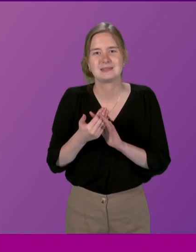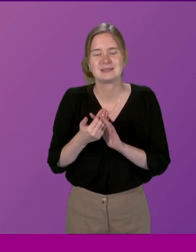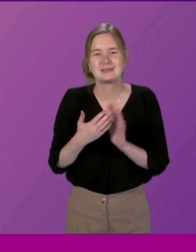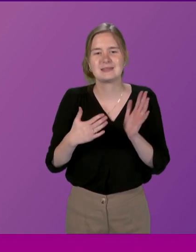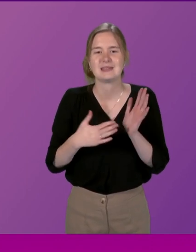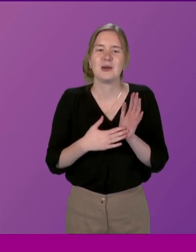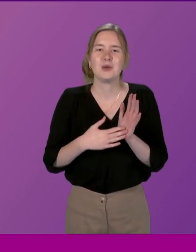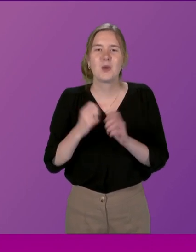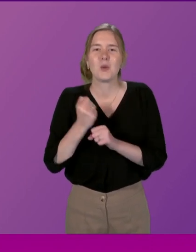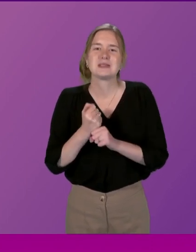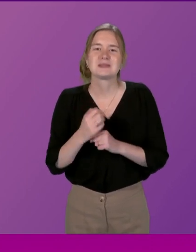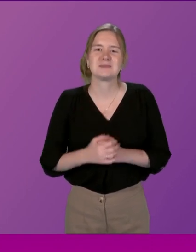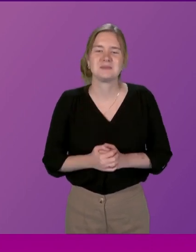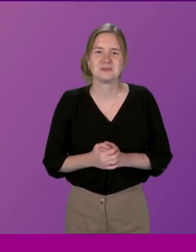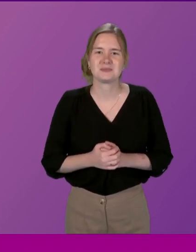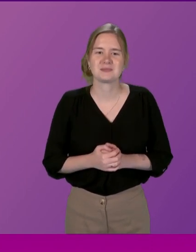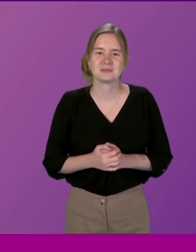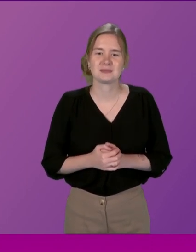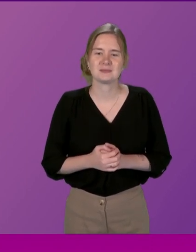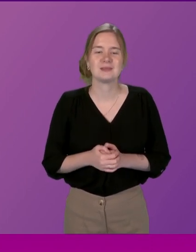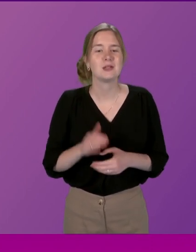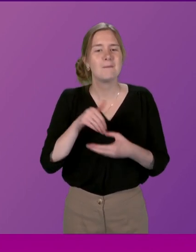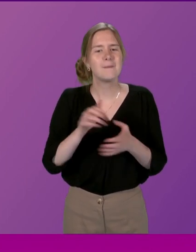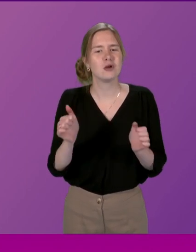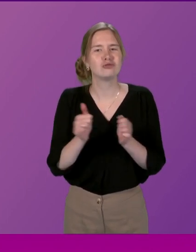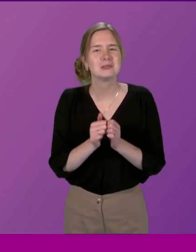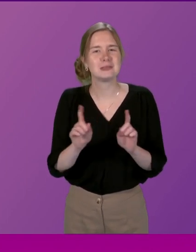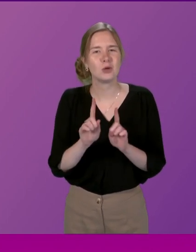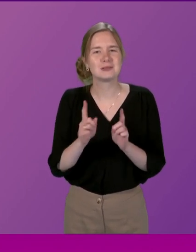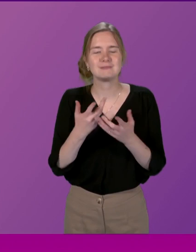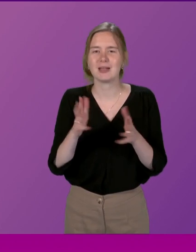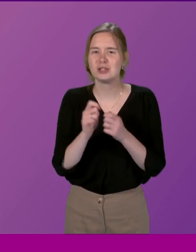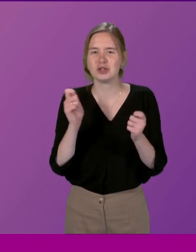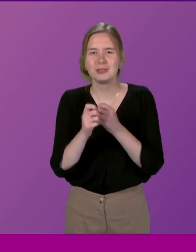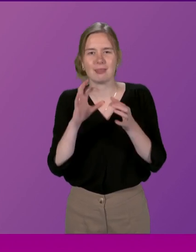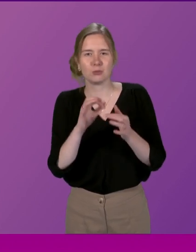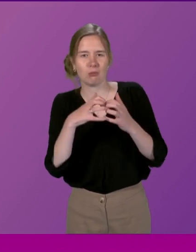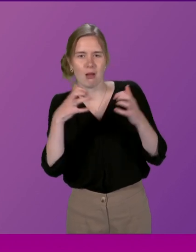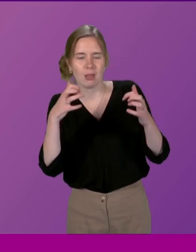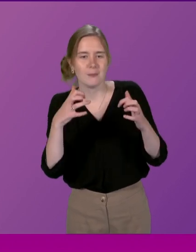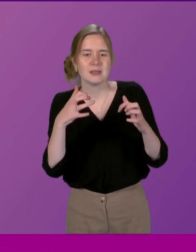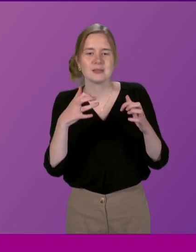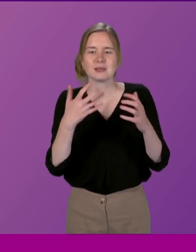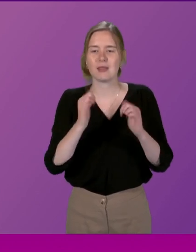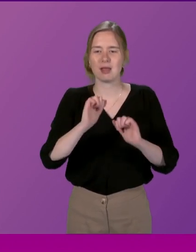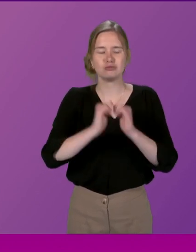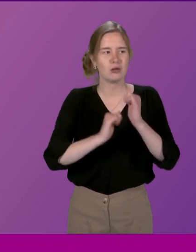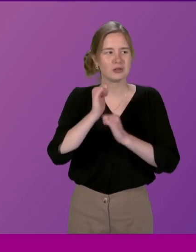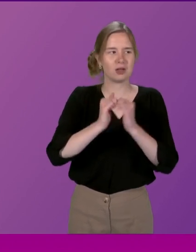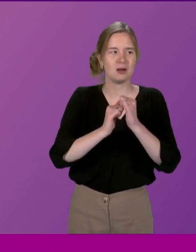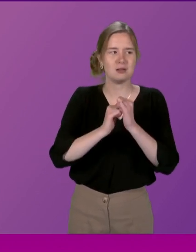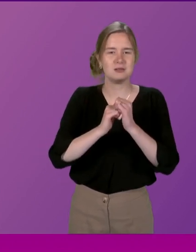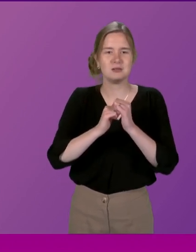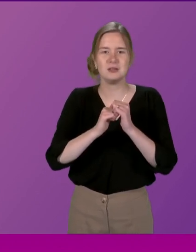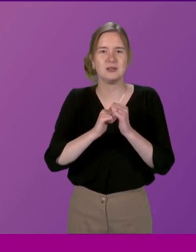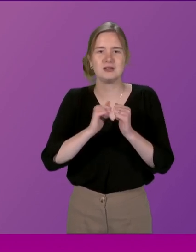Goulton does the member agree that any changes to parliament and its structures and